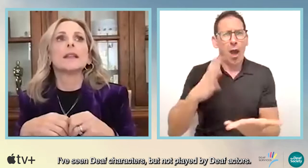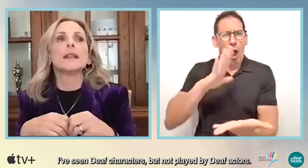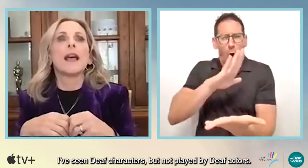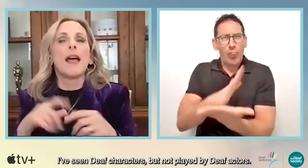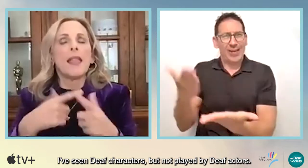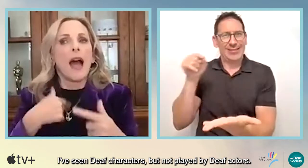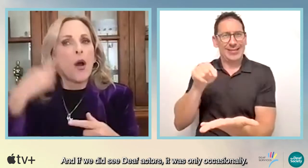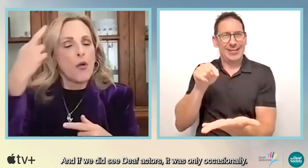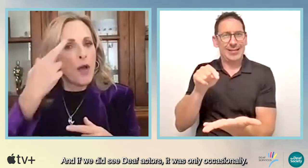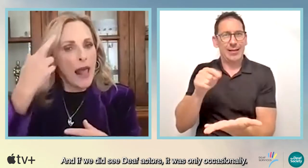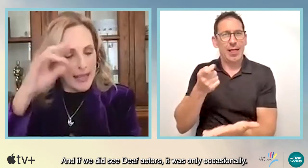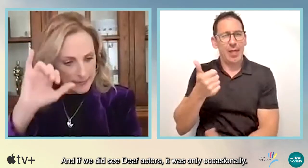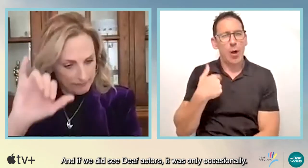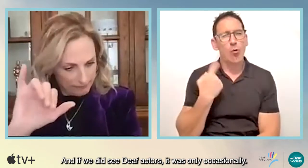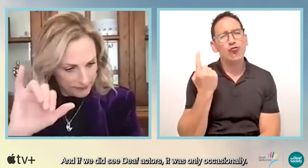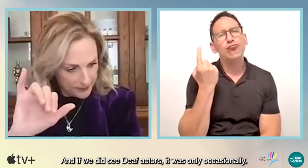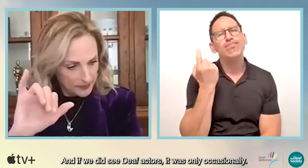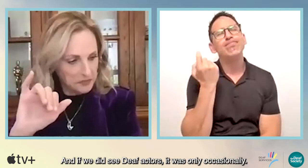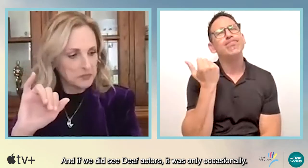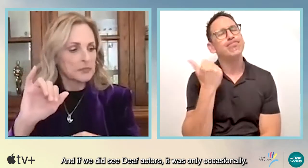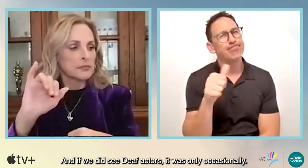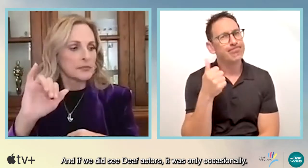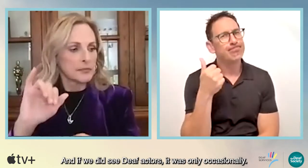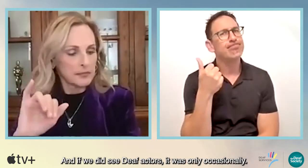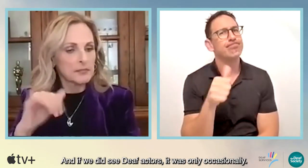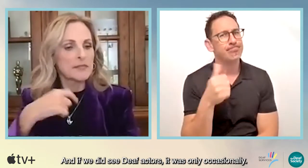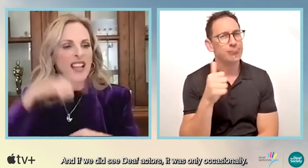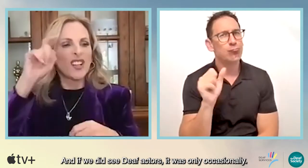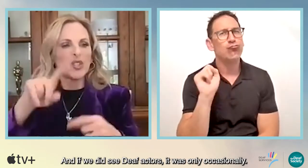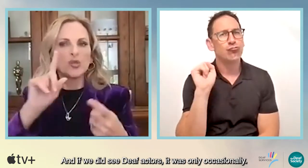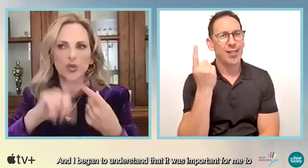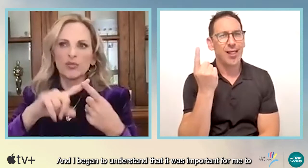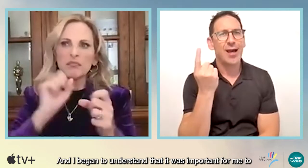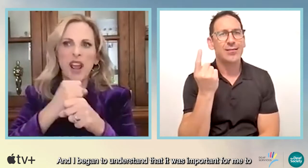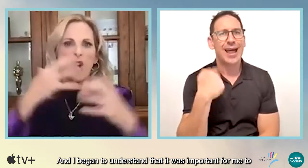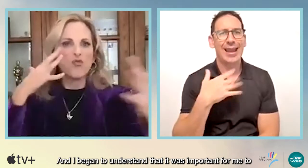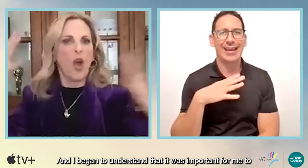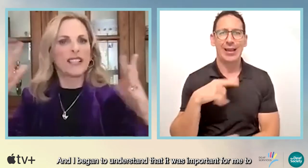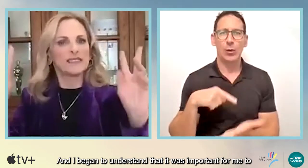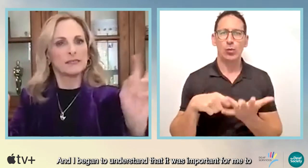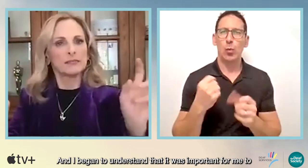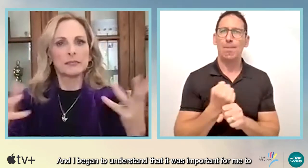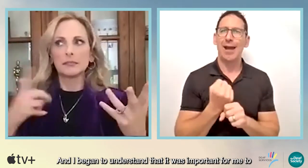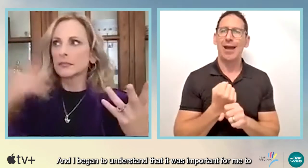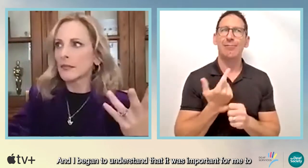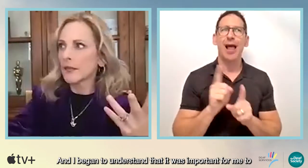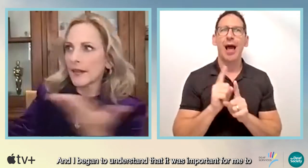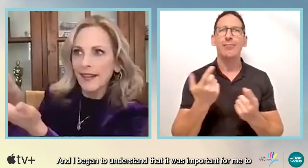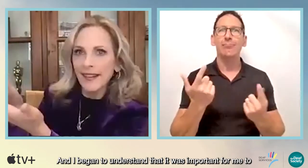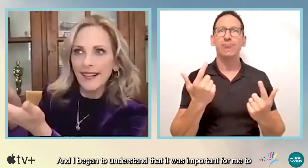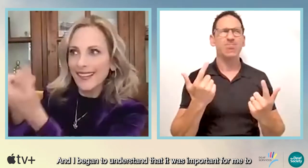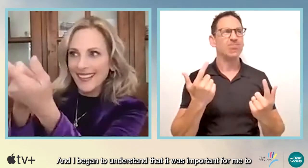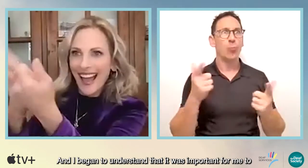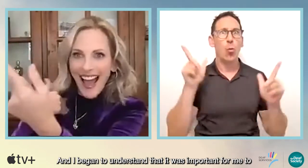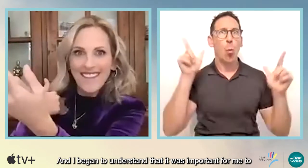actors. And if we did see deaf actors, it was only occasionally. And I began to understand that it was important for me to make